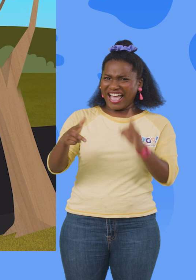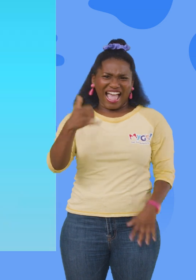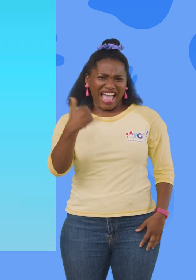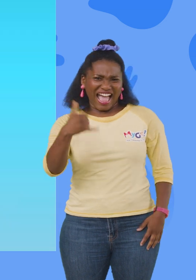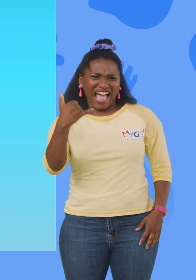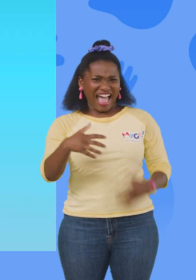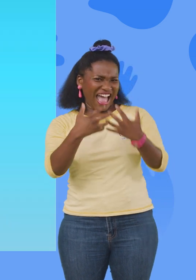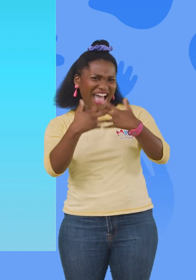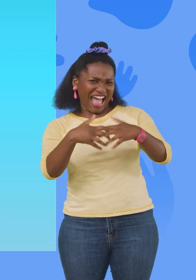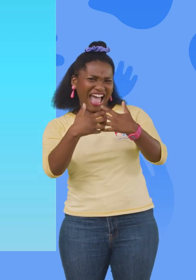It's a yellow machine.